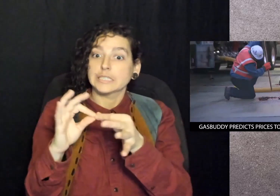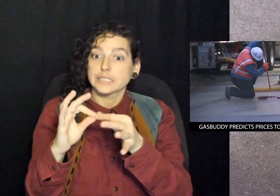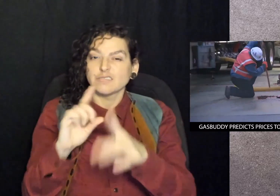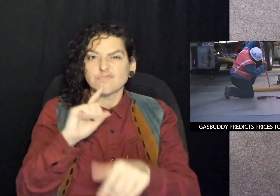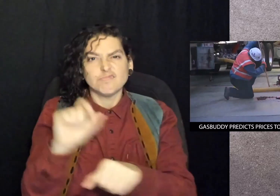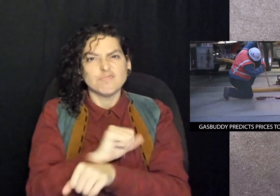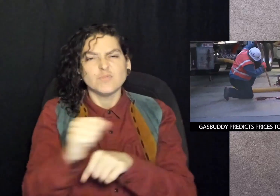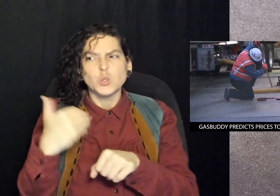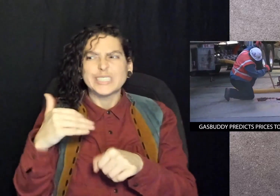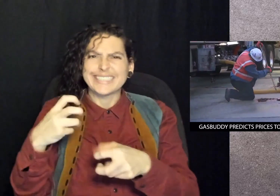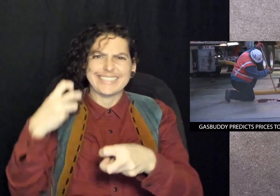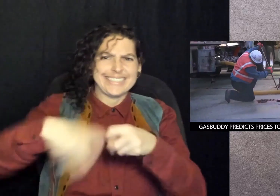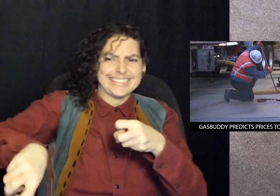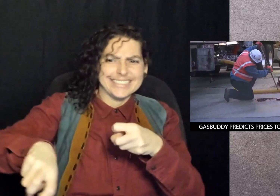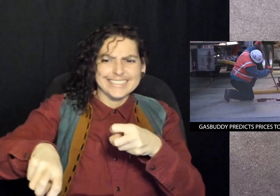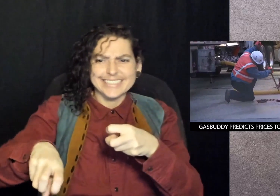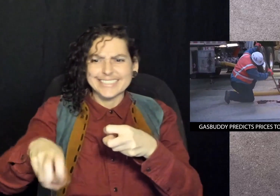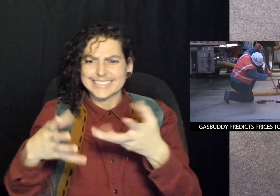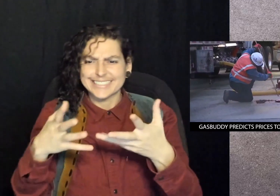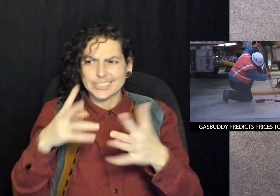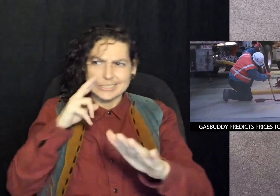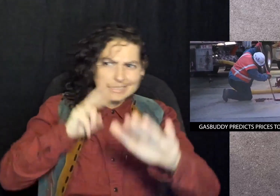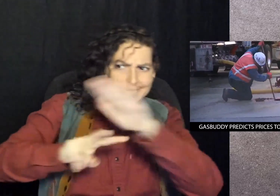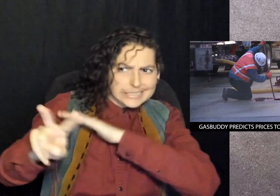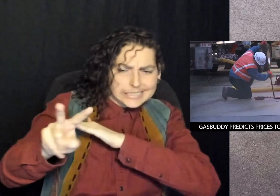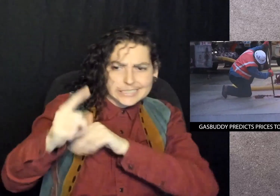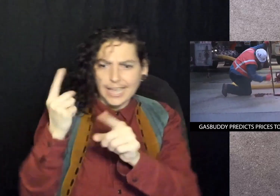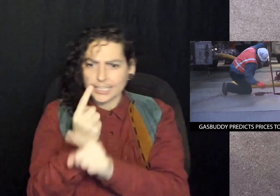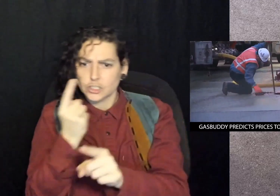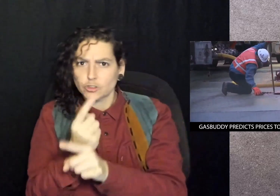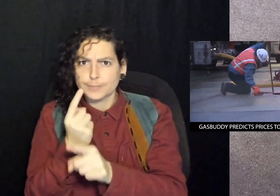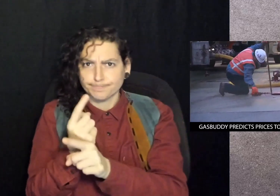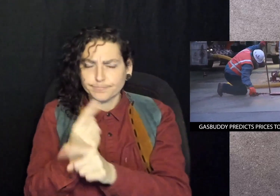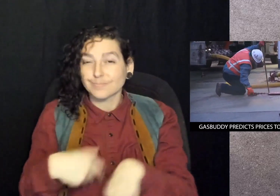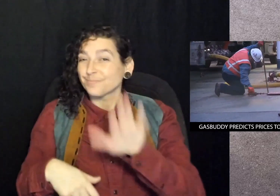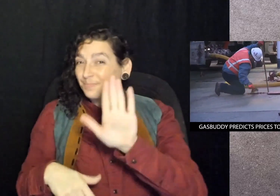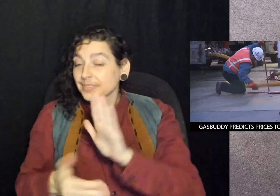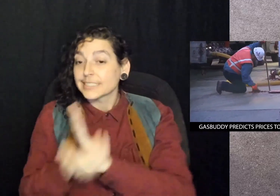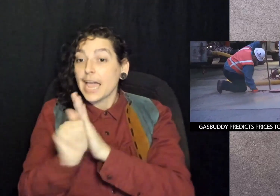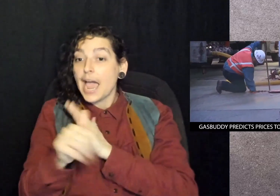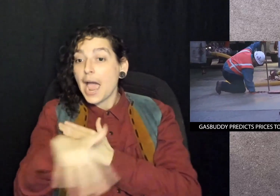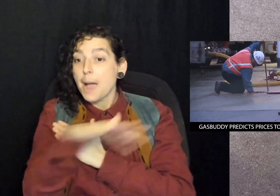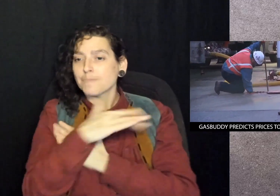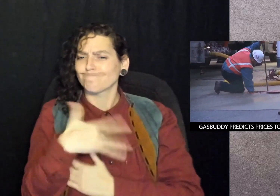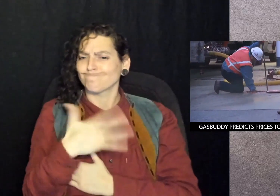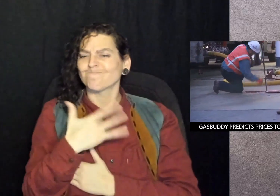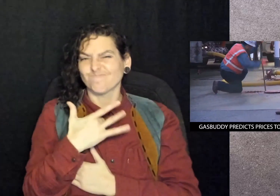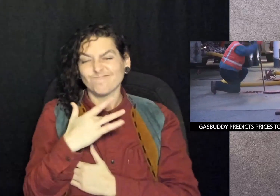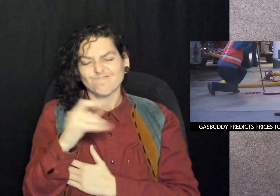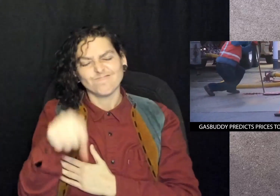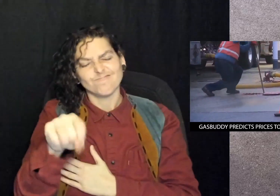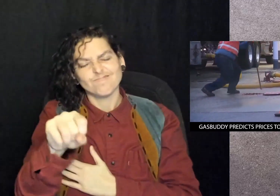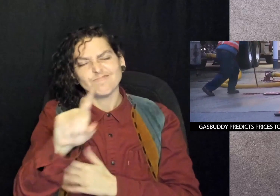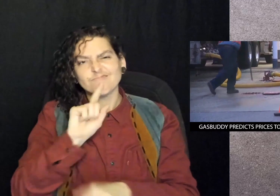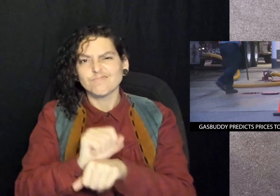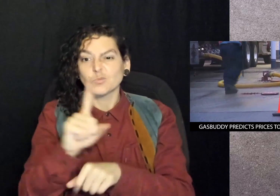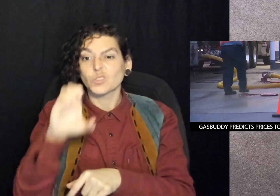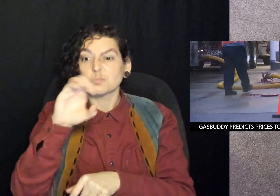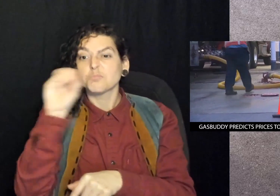It should be noted oil prices are extremely difficult to predict accurately, but experts are